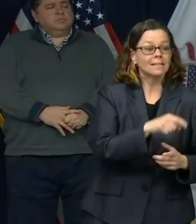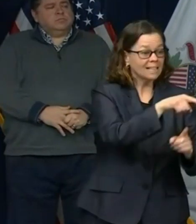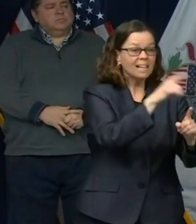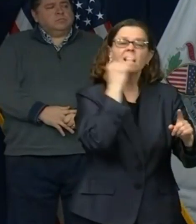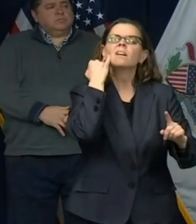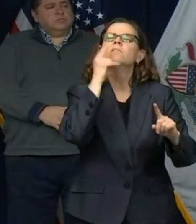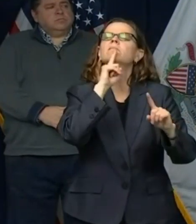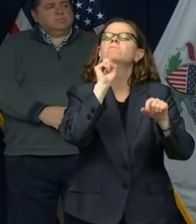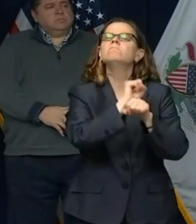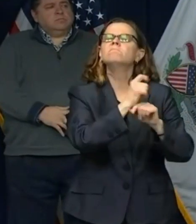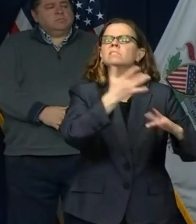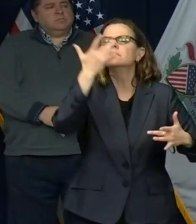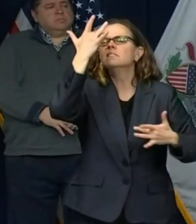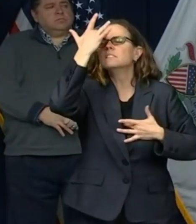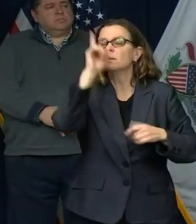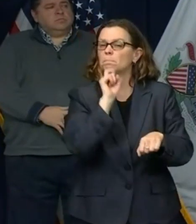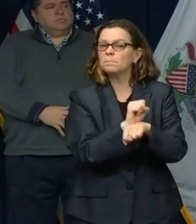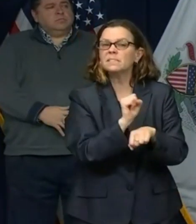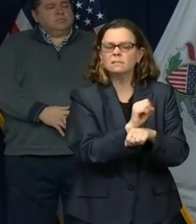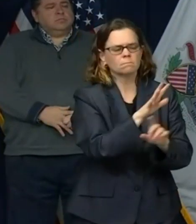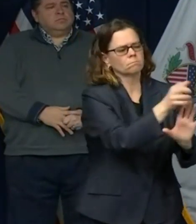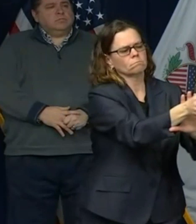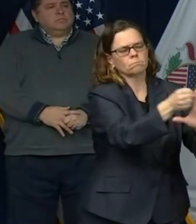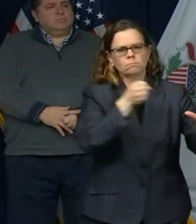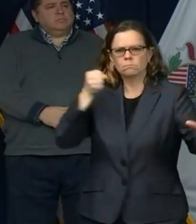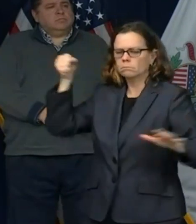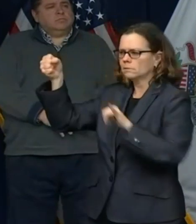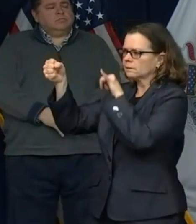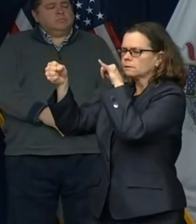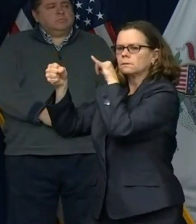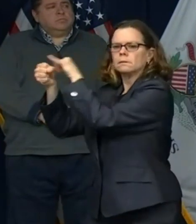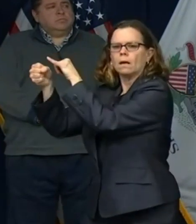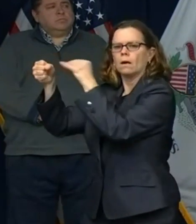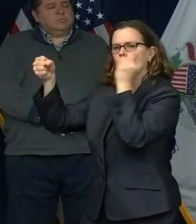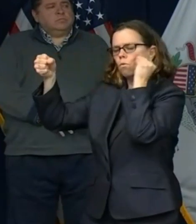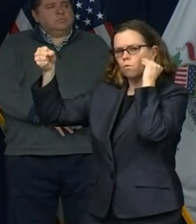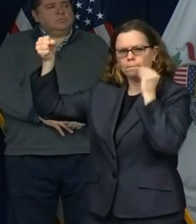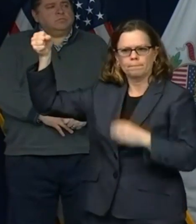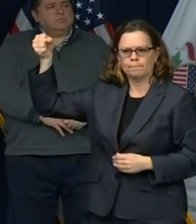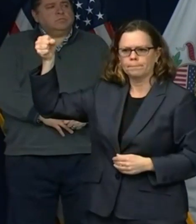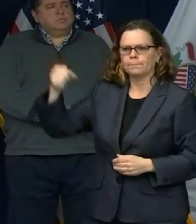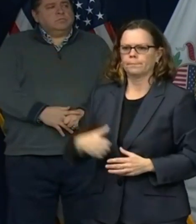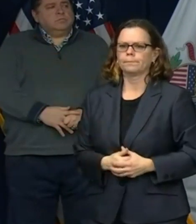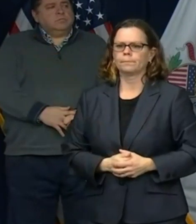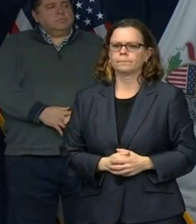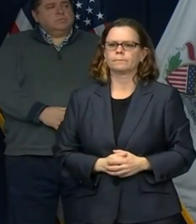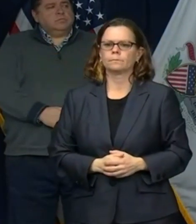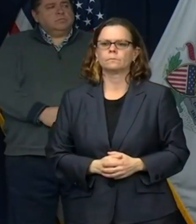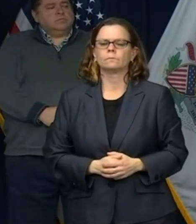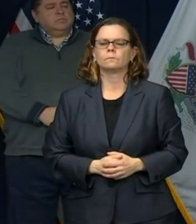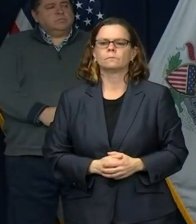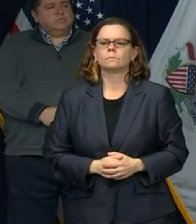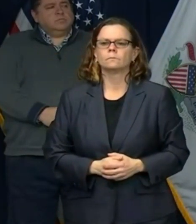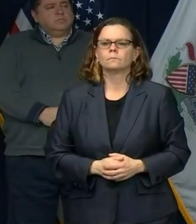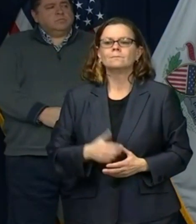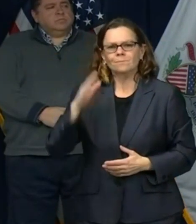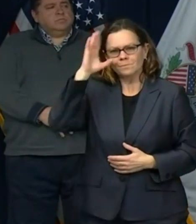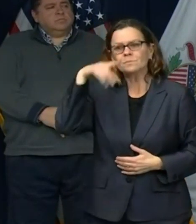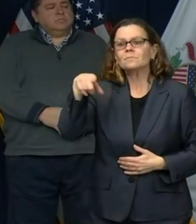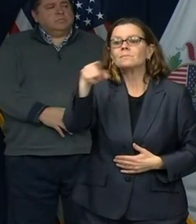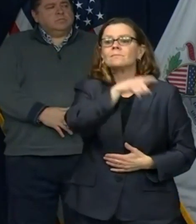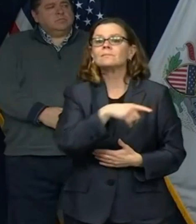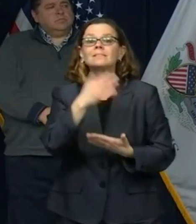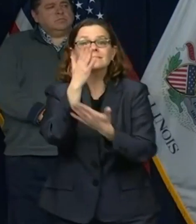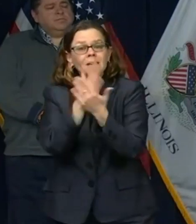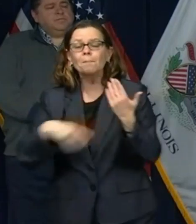again, we're learning more about this virus, that asymptomatic, pre-symptomatic transmission is still possible. So we are screening all staff to